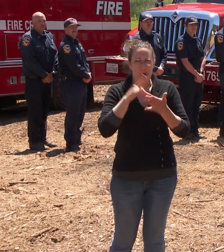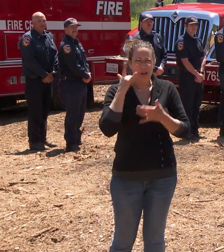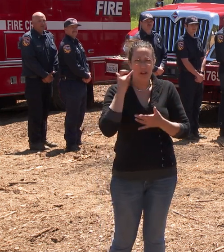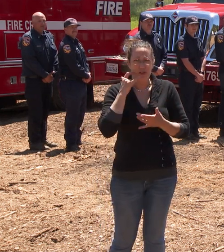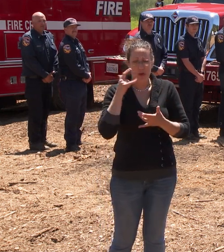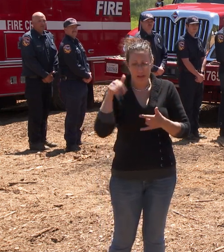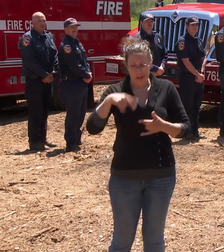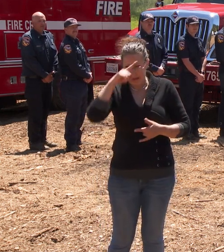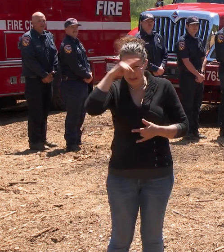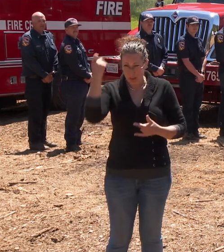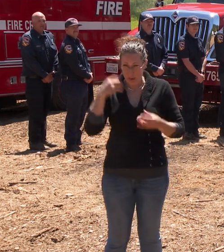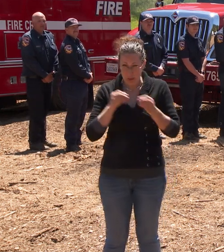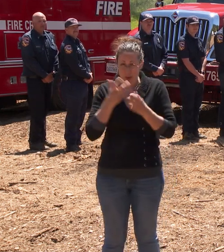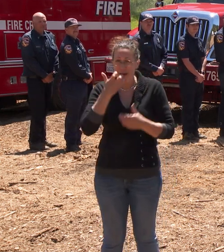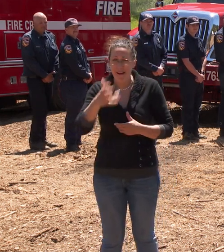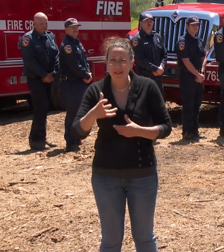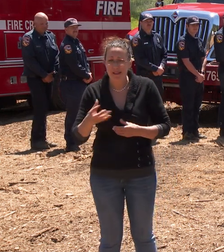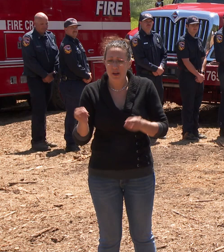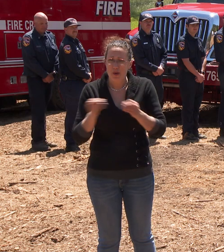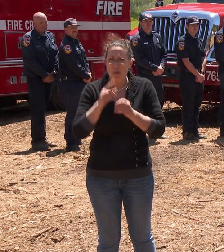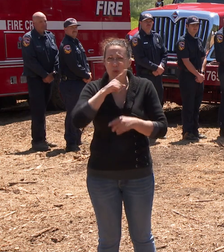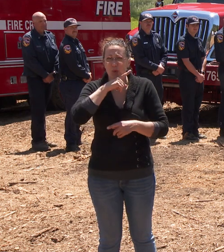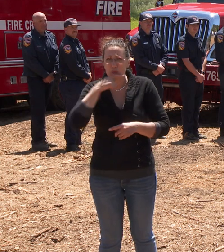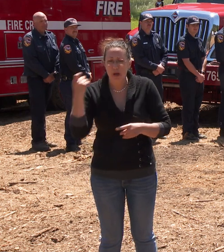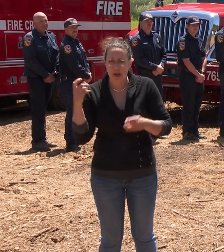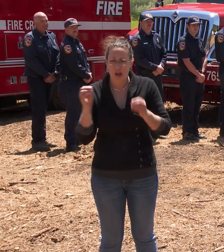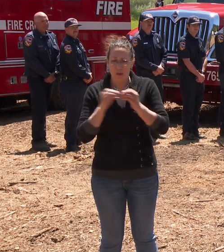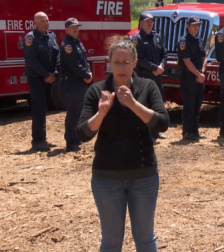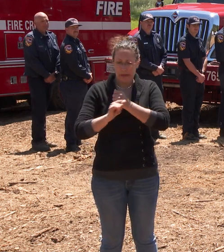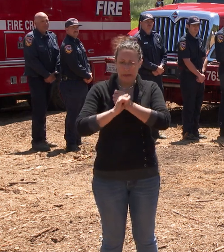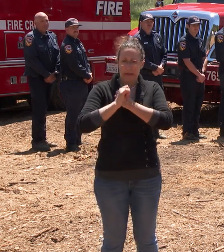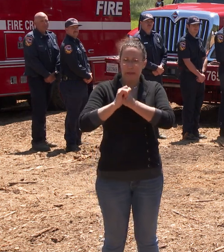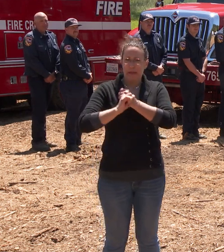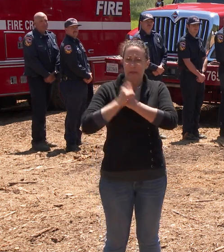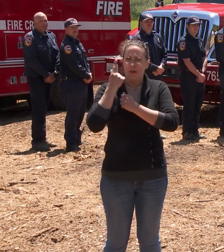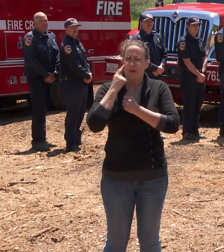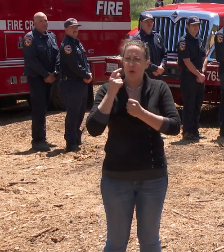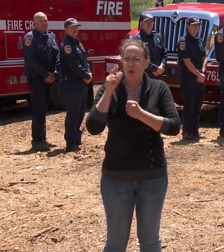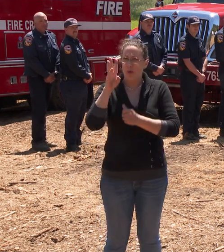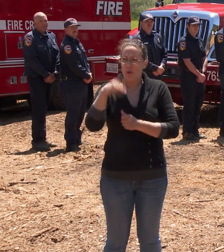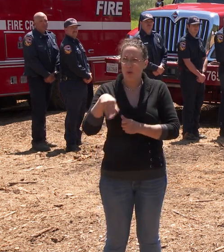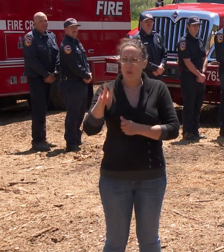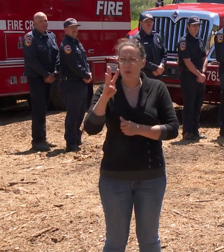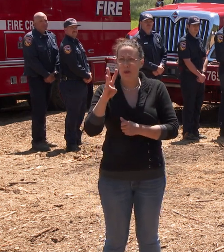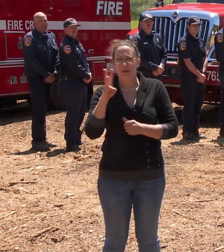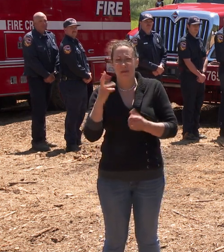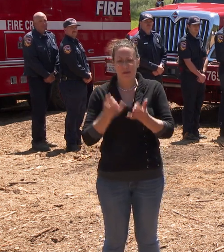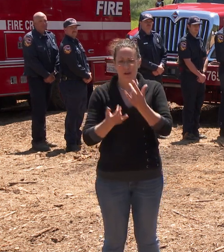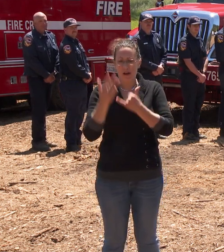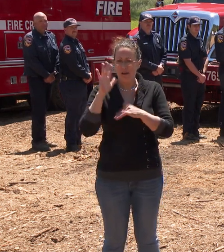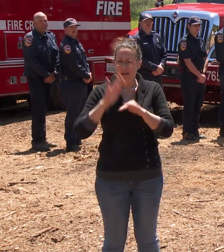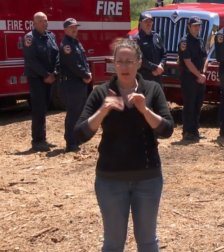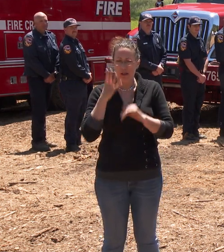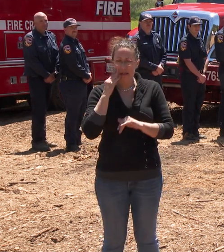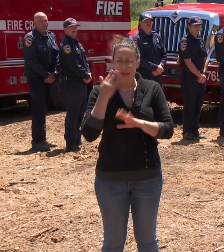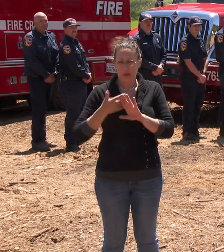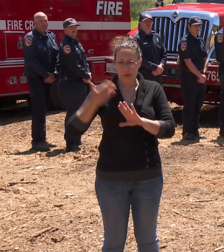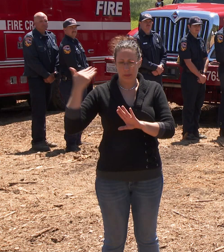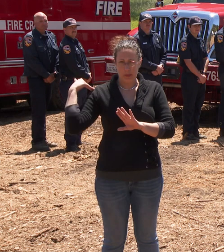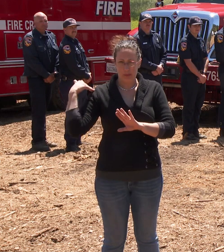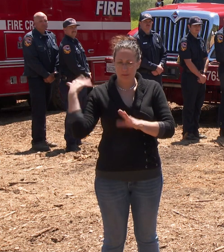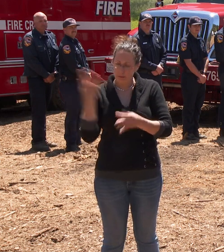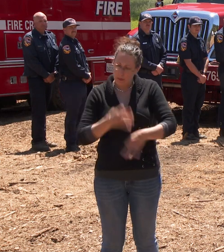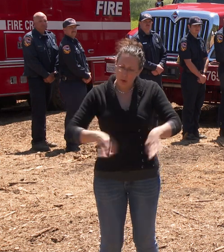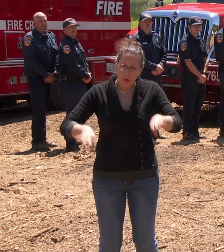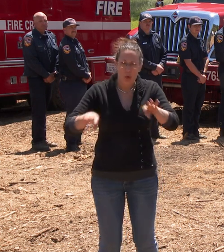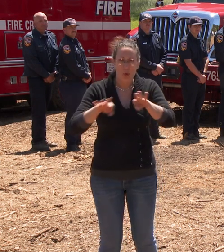be hotter, drier and potentially more prone to wildfires than many of us have experienced before and it is critical that we